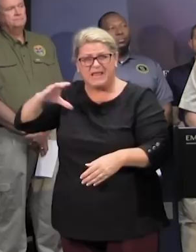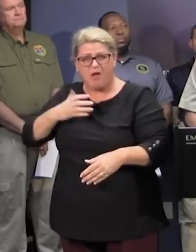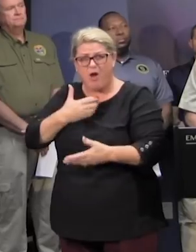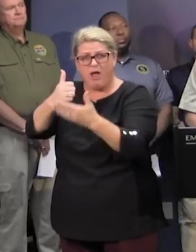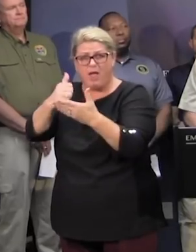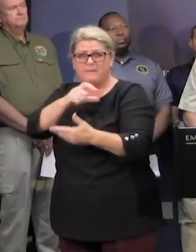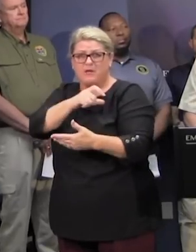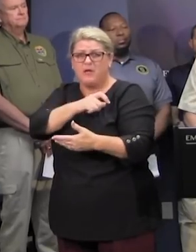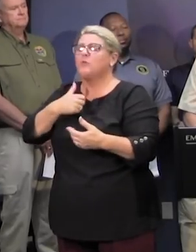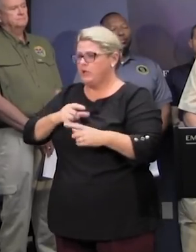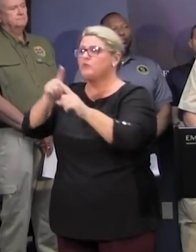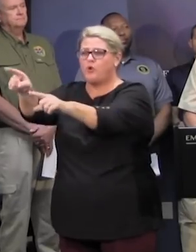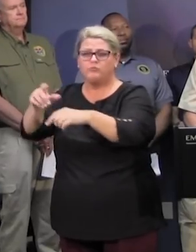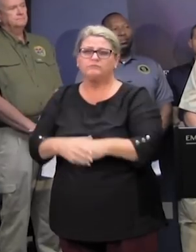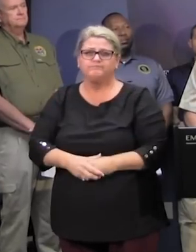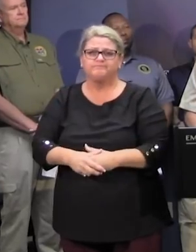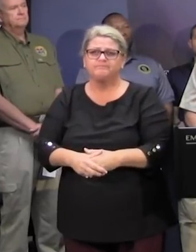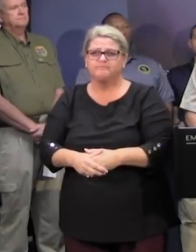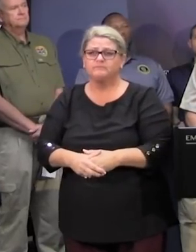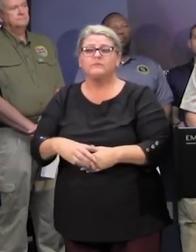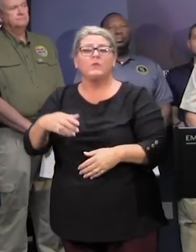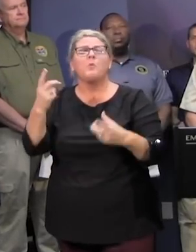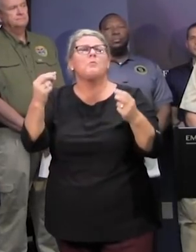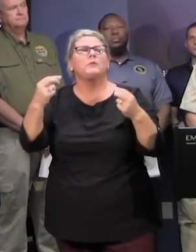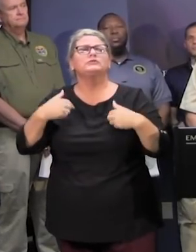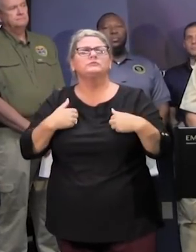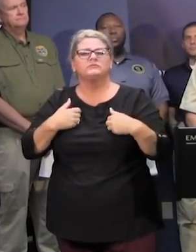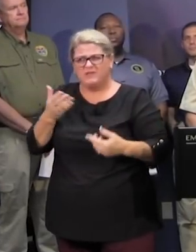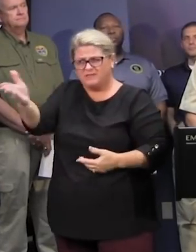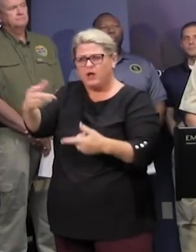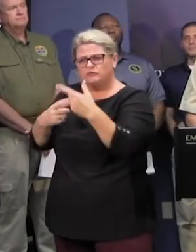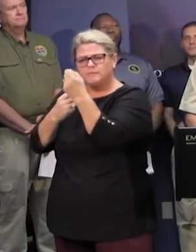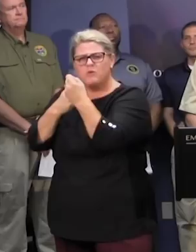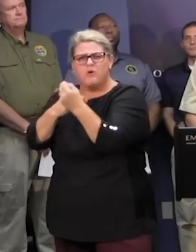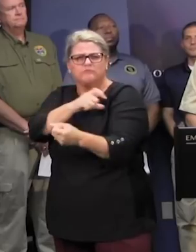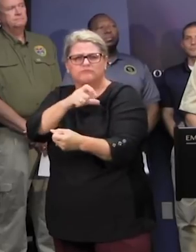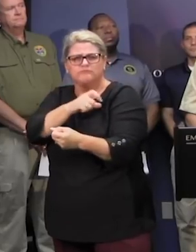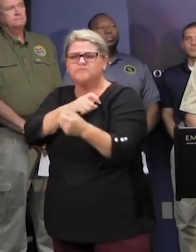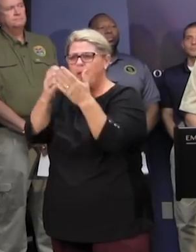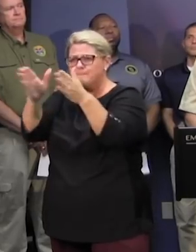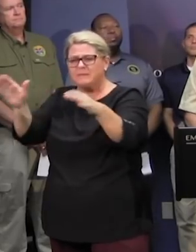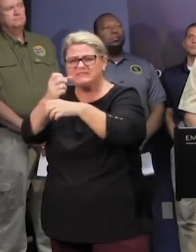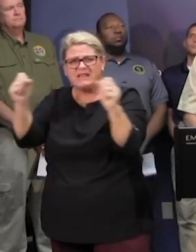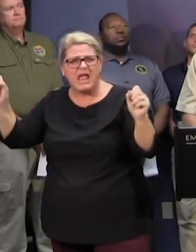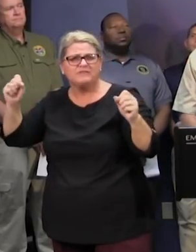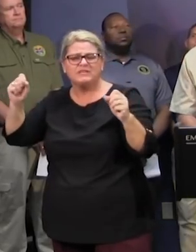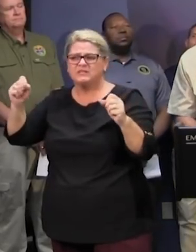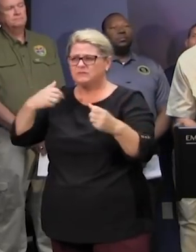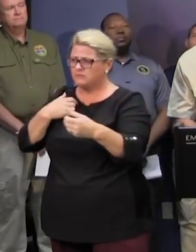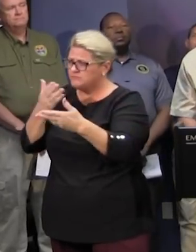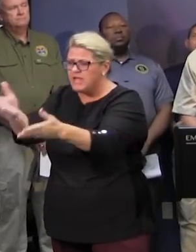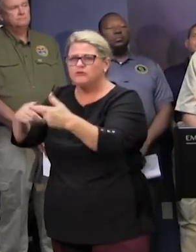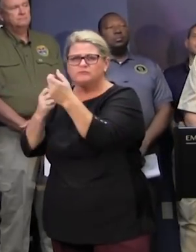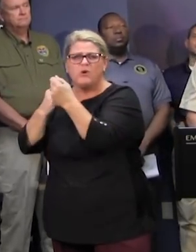this is what we do we are there to support our local law enforcement partners and our public safety partners as many of